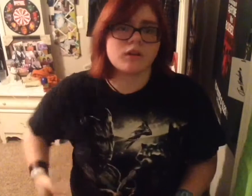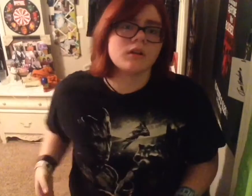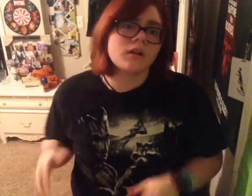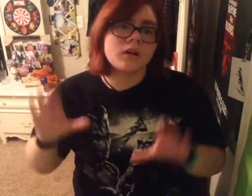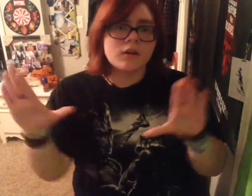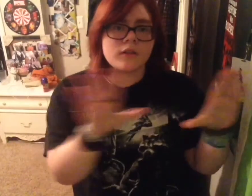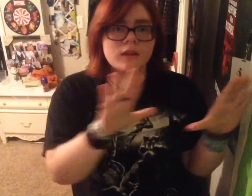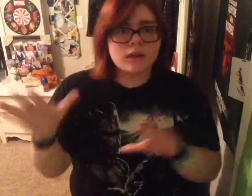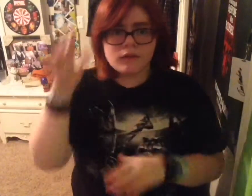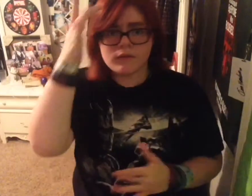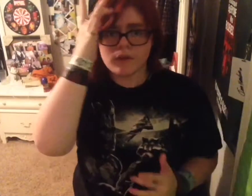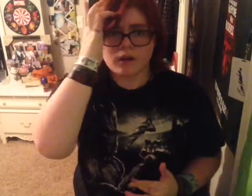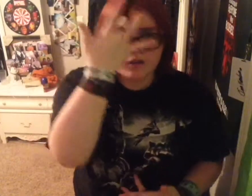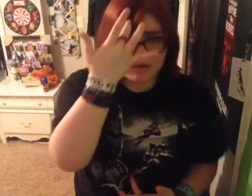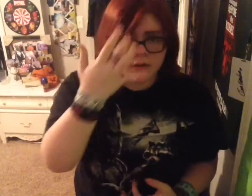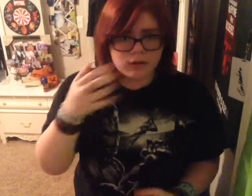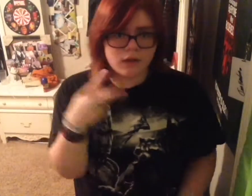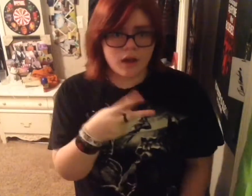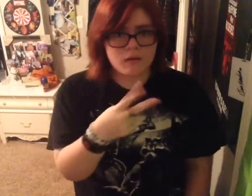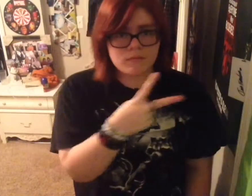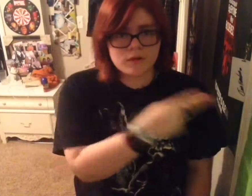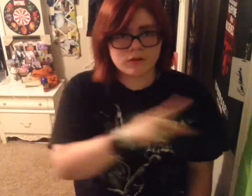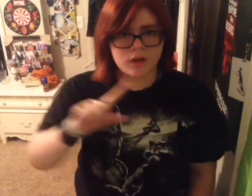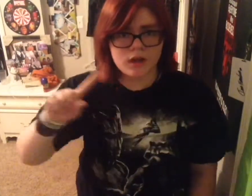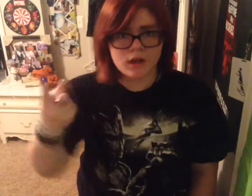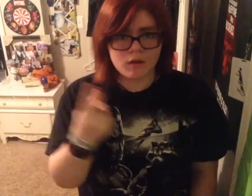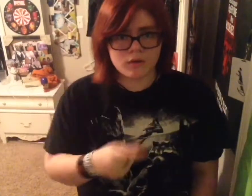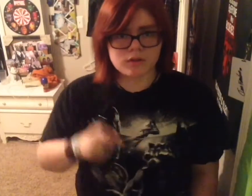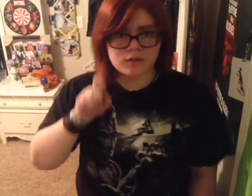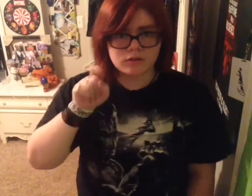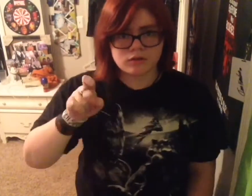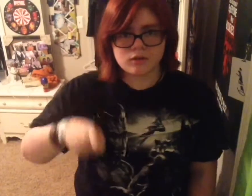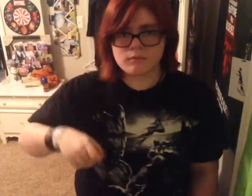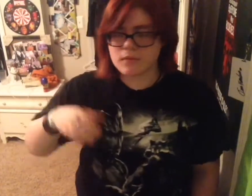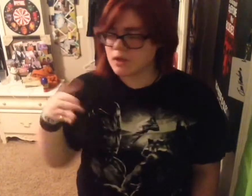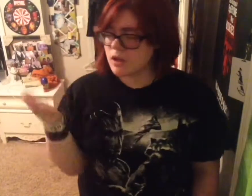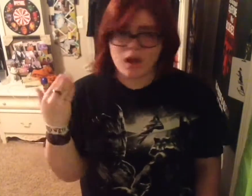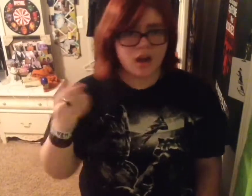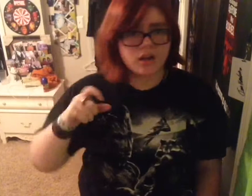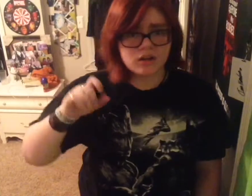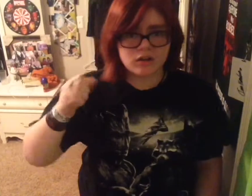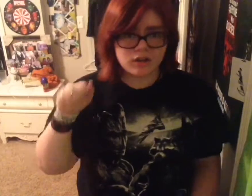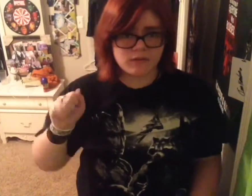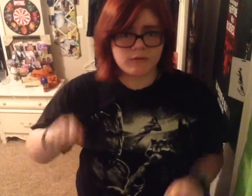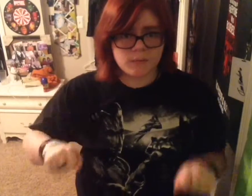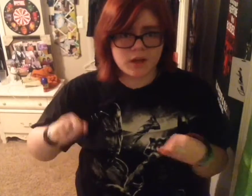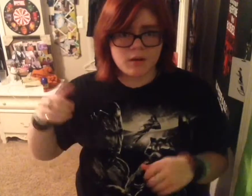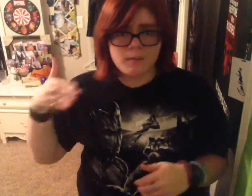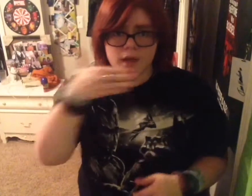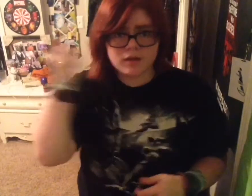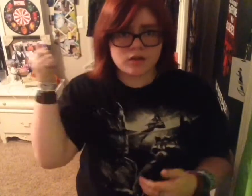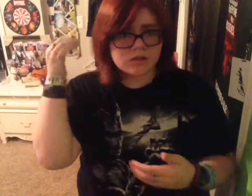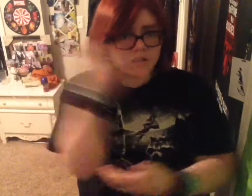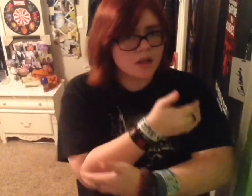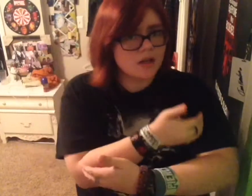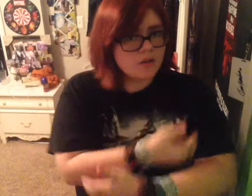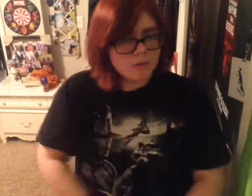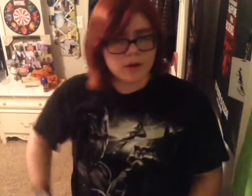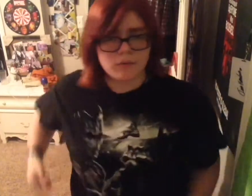count on the infection Naked, amputated ones You should've been I could have been a better son And when